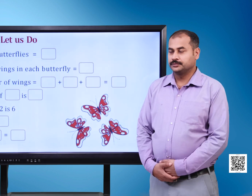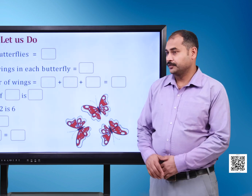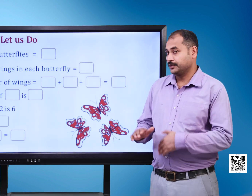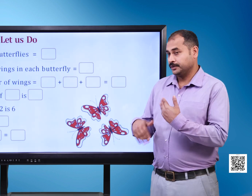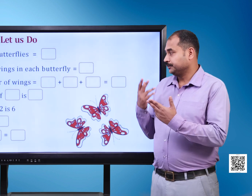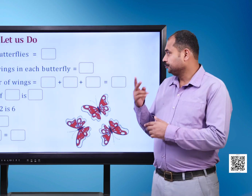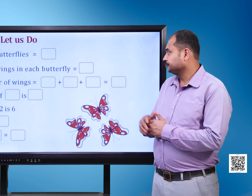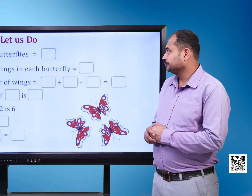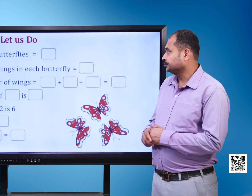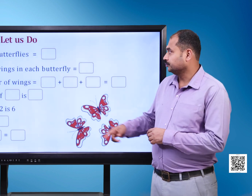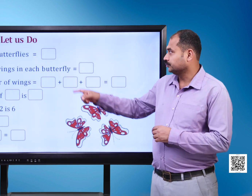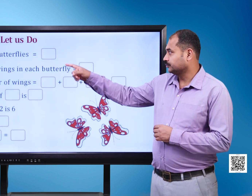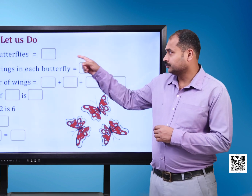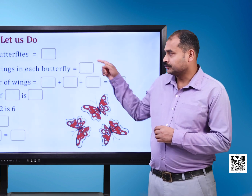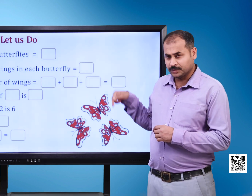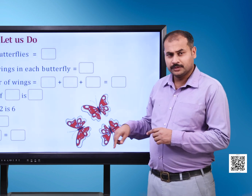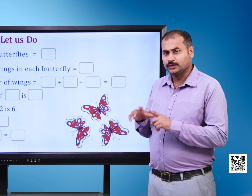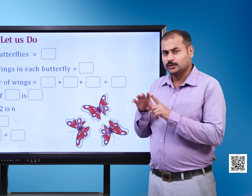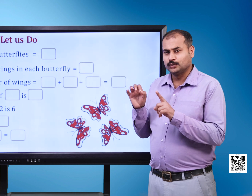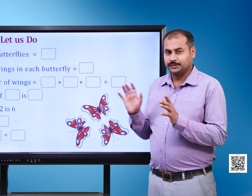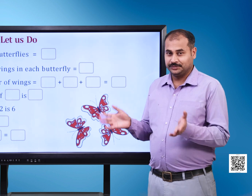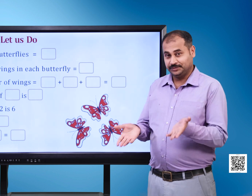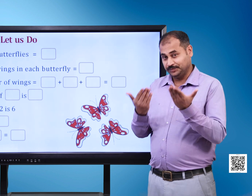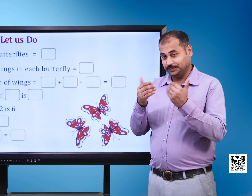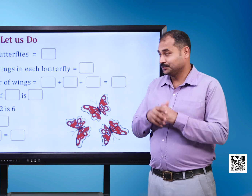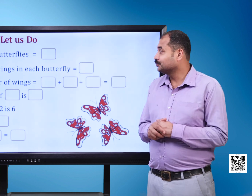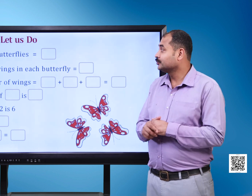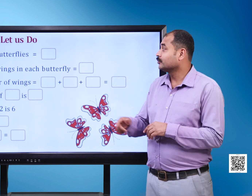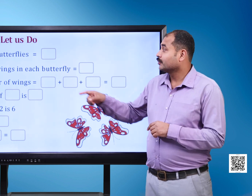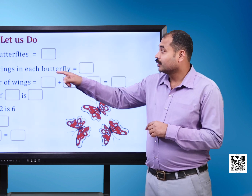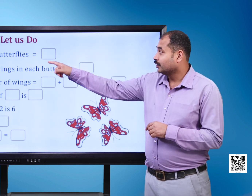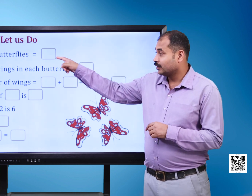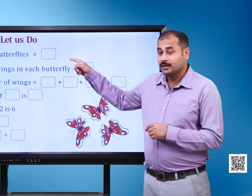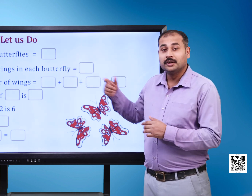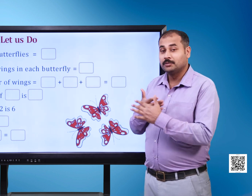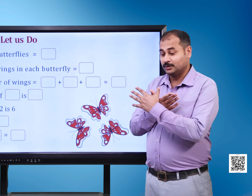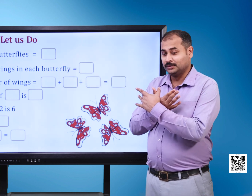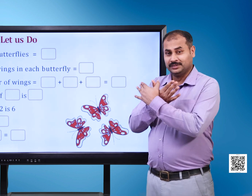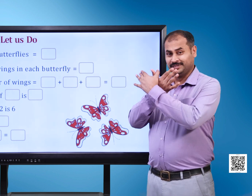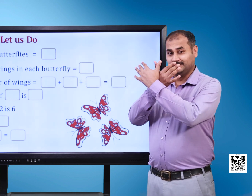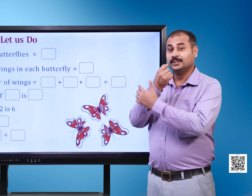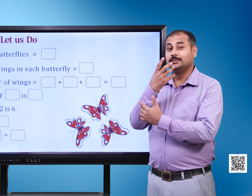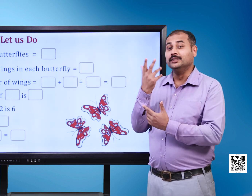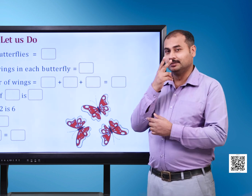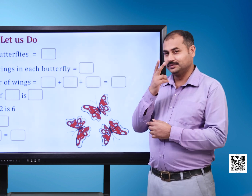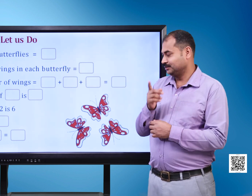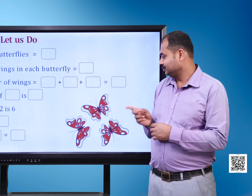Let us do We have an image of butterflies You have to tell number of butterflies is equal to blank